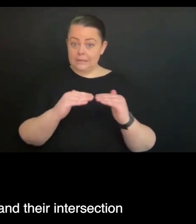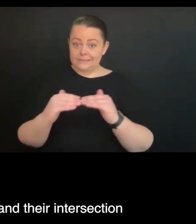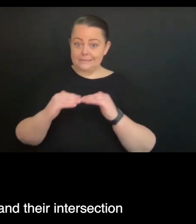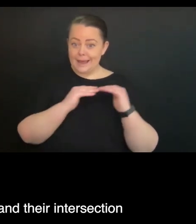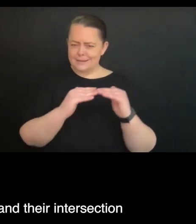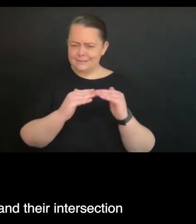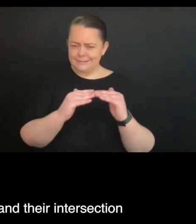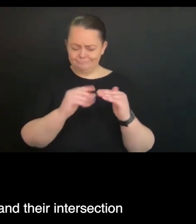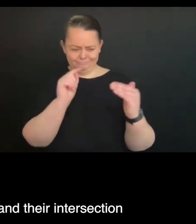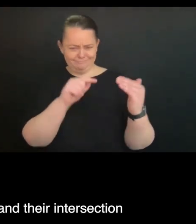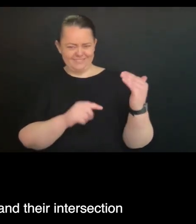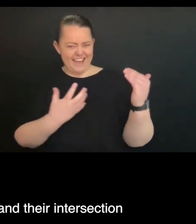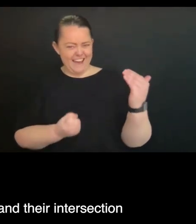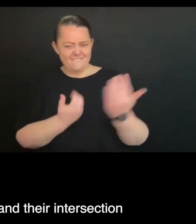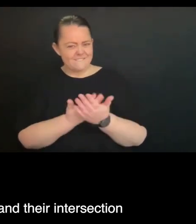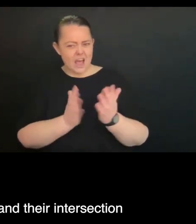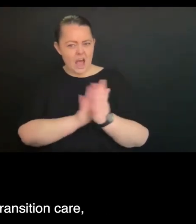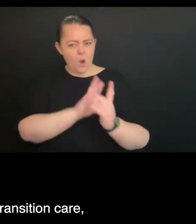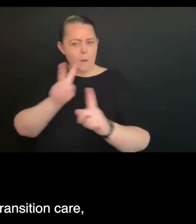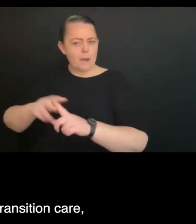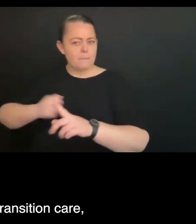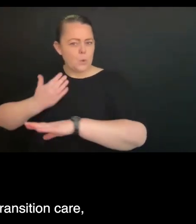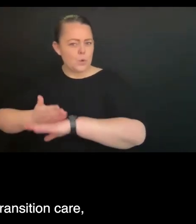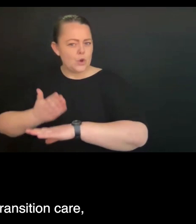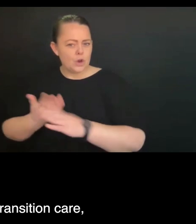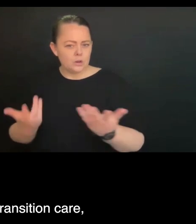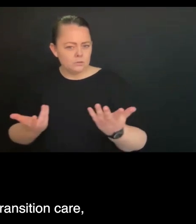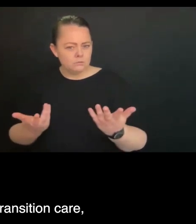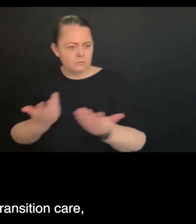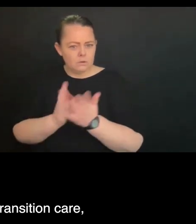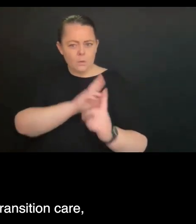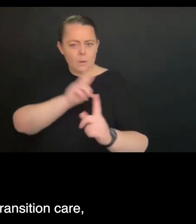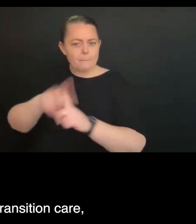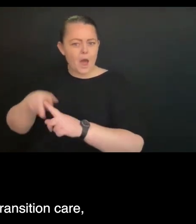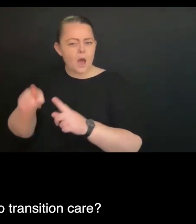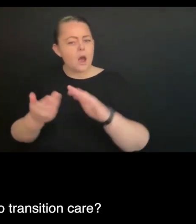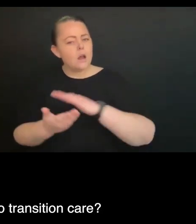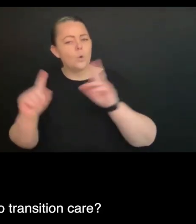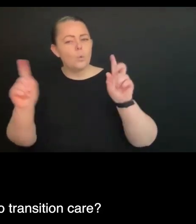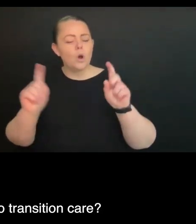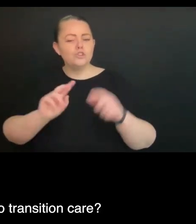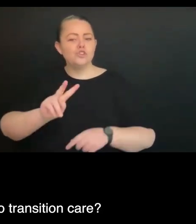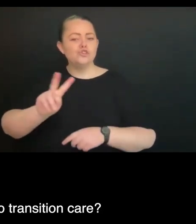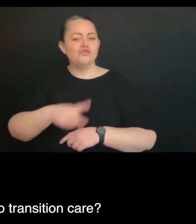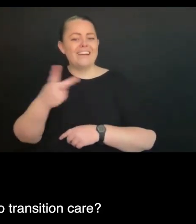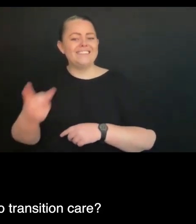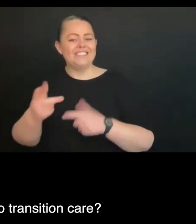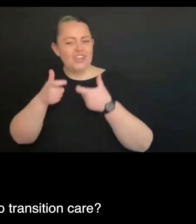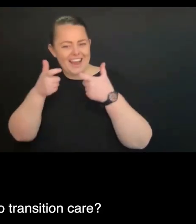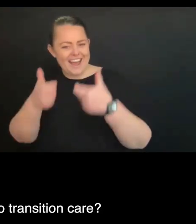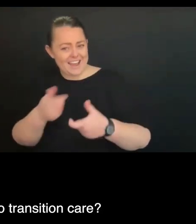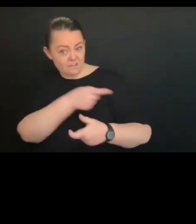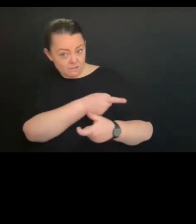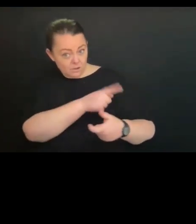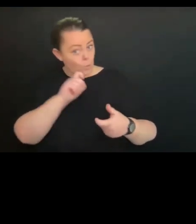talked about the standards and their intersection for mod-purpose services but transition care, whether the standards will apply to transition